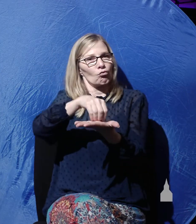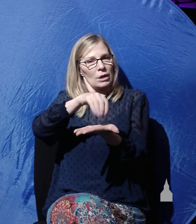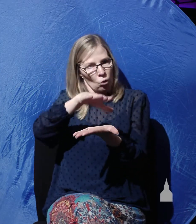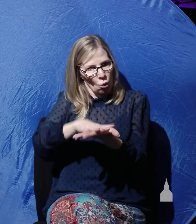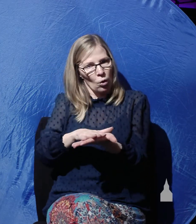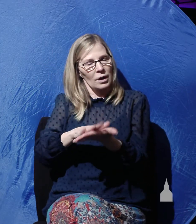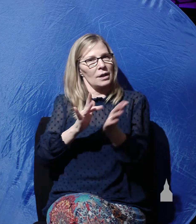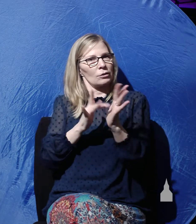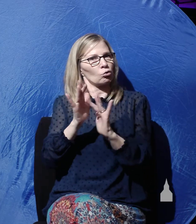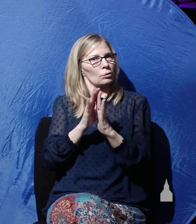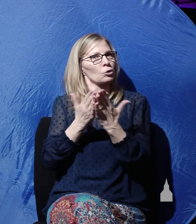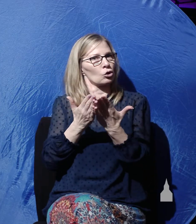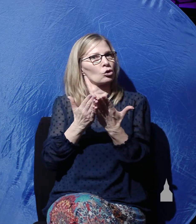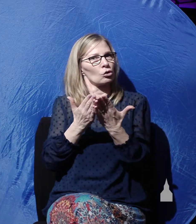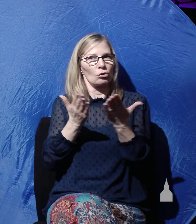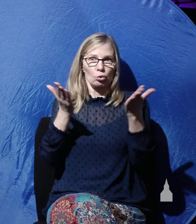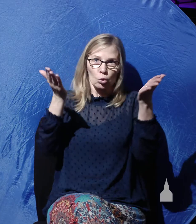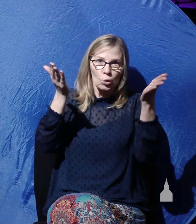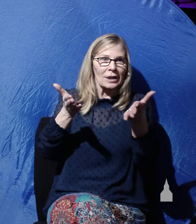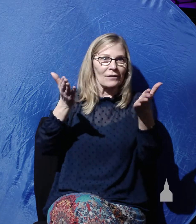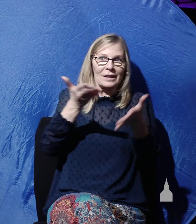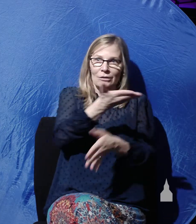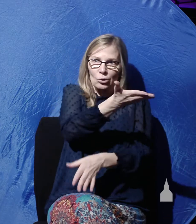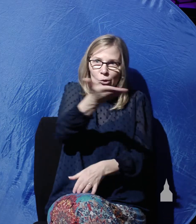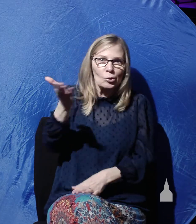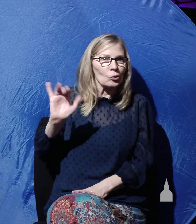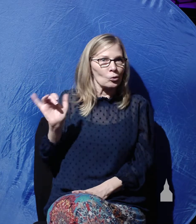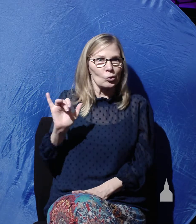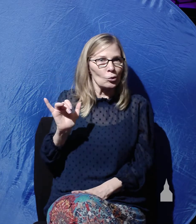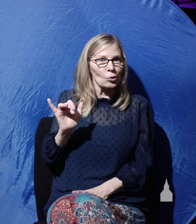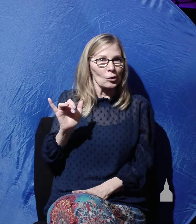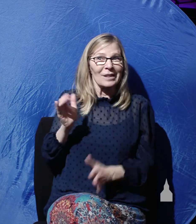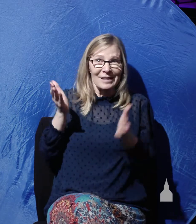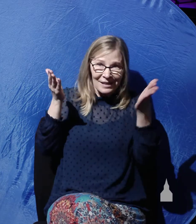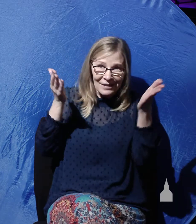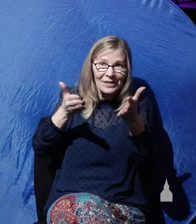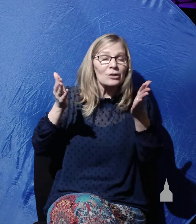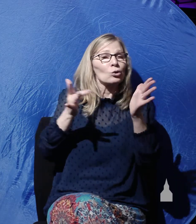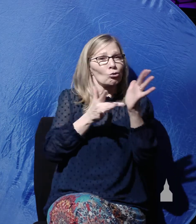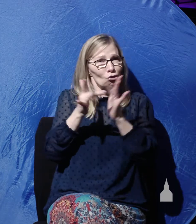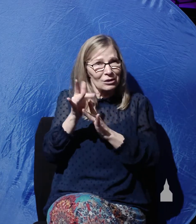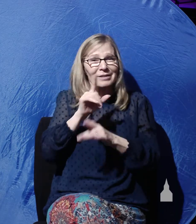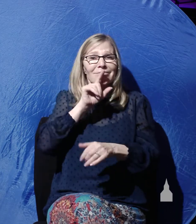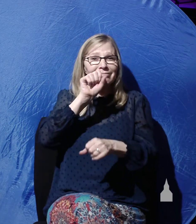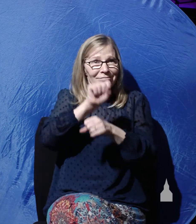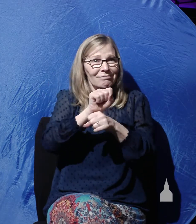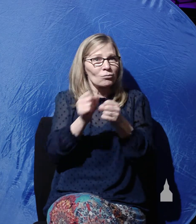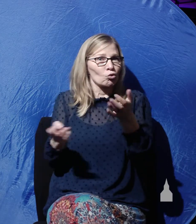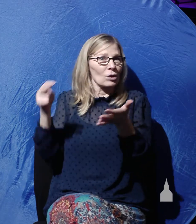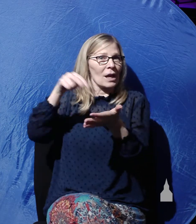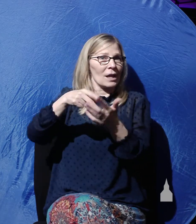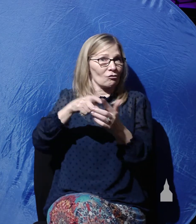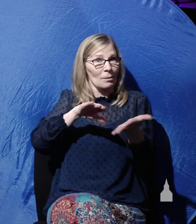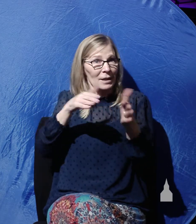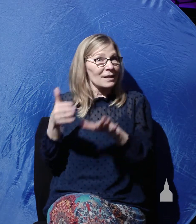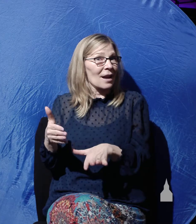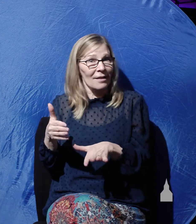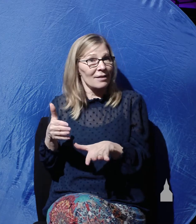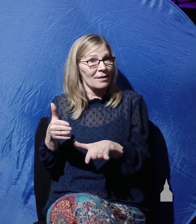in Scripture. It is to convince you. It is to convince you that Jesus has really been raised from the dead. So are you convinced